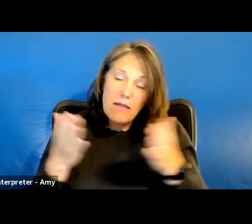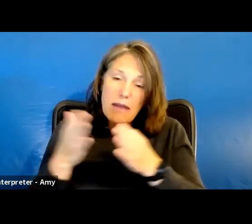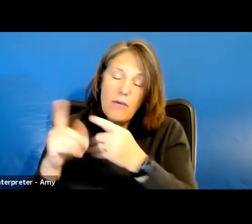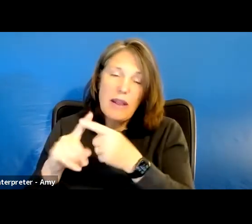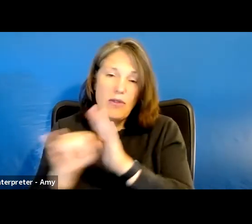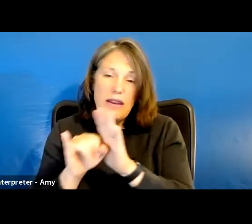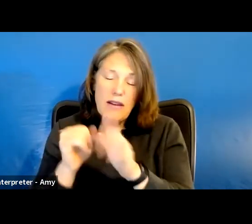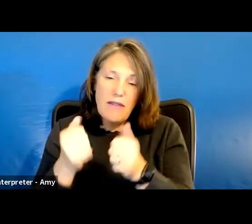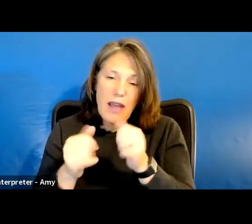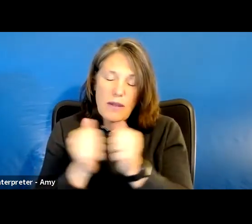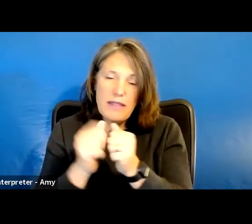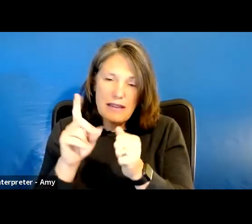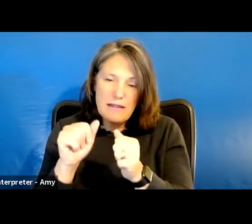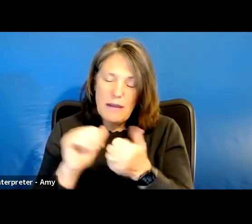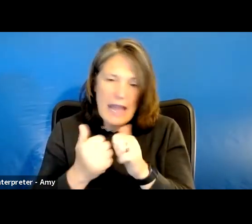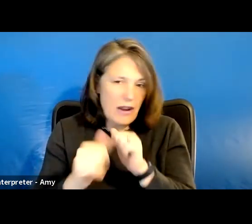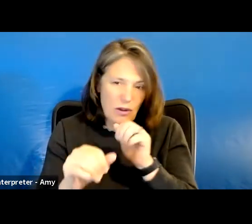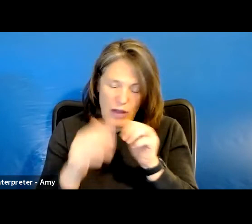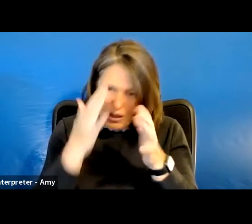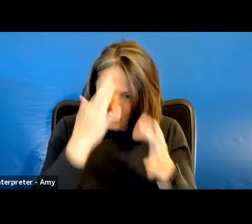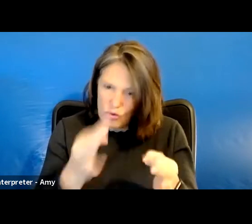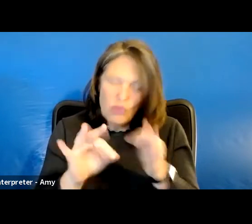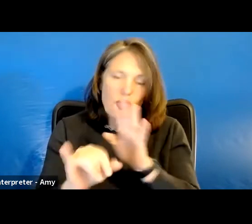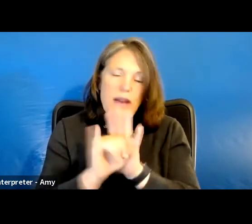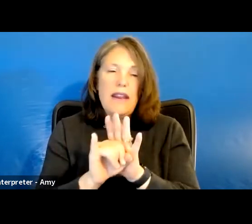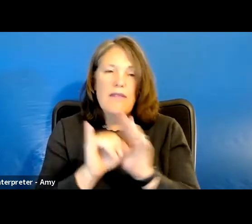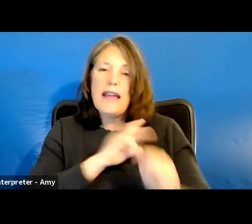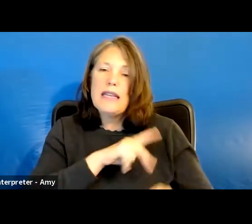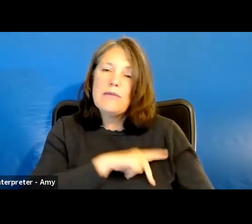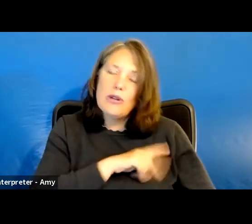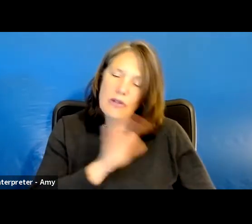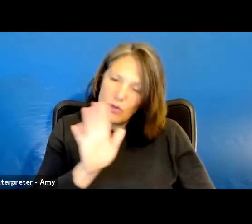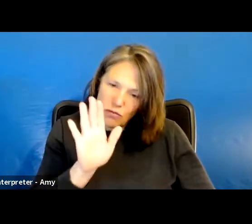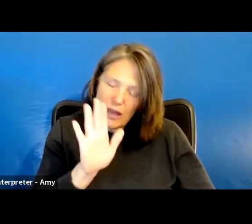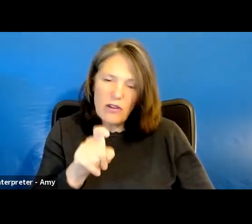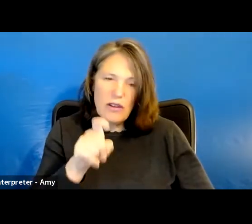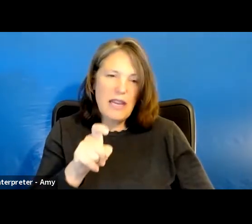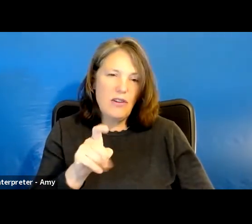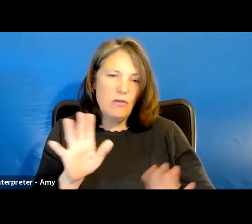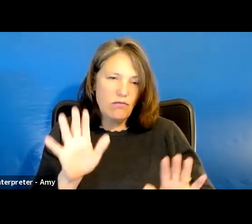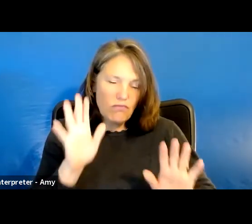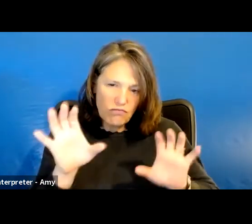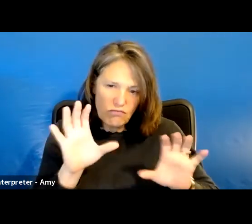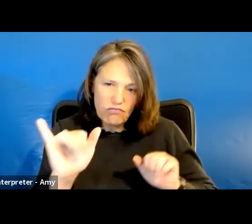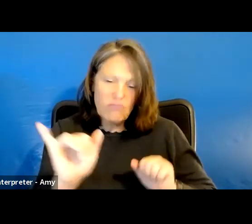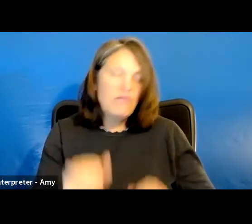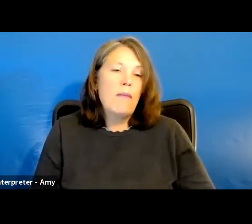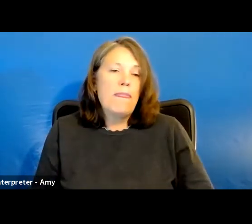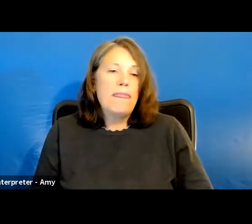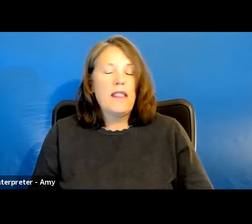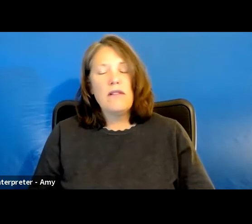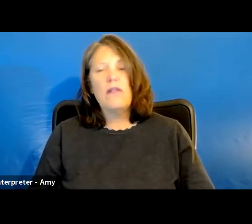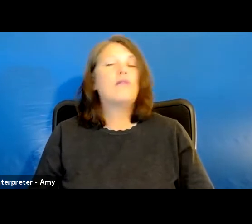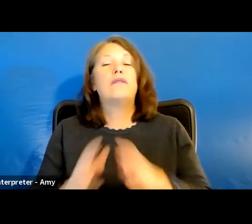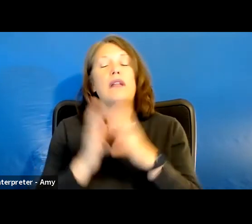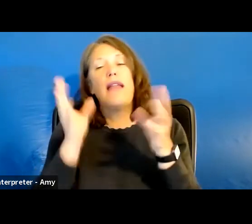disability and how you choose to identify is personal and unique to you. And so there's lots of information here on these